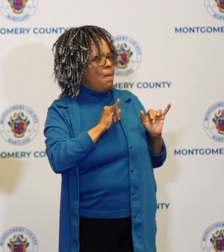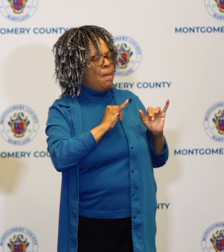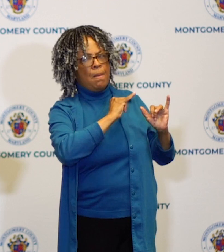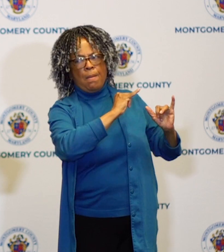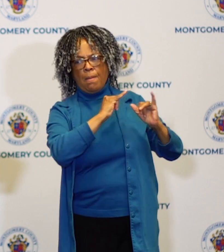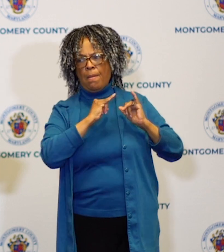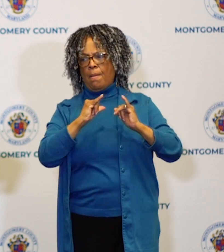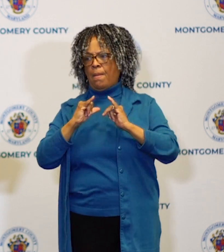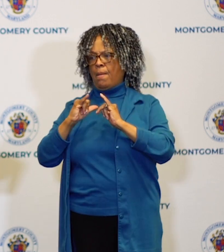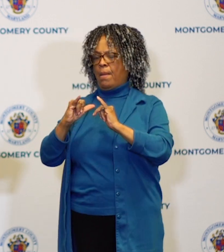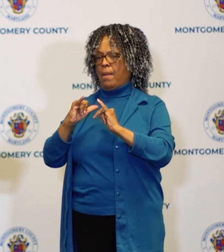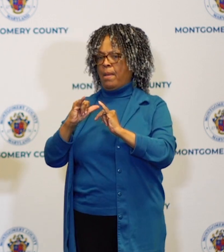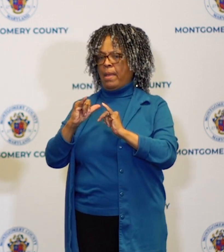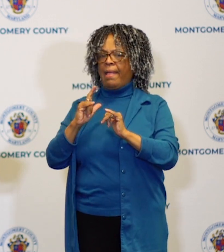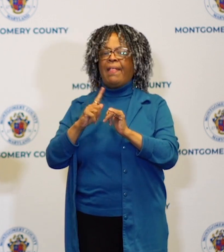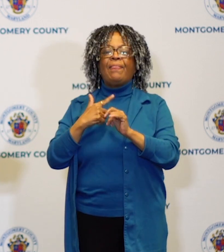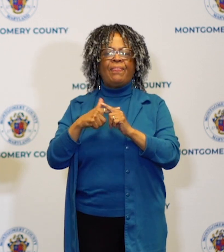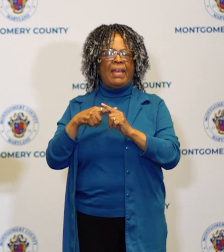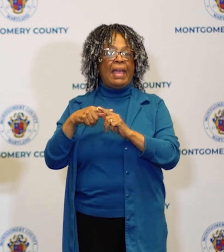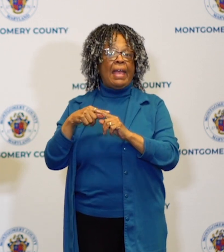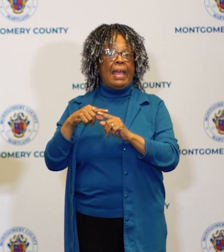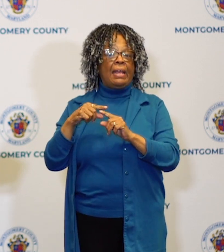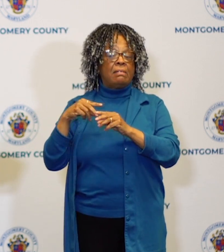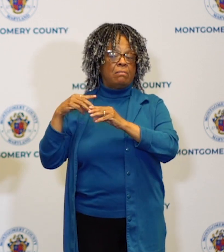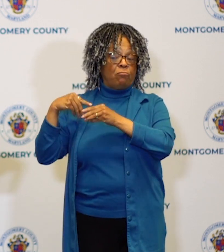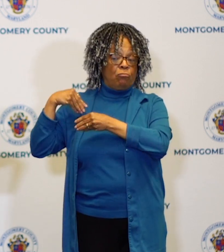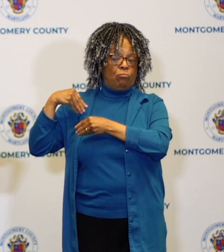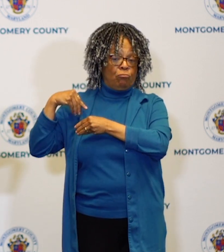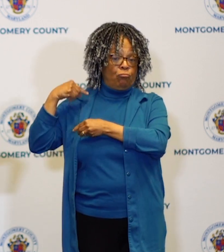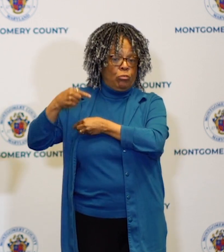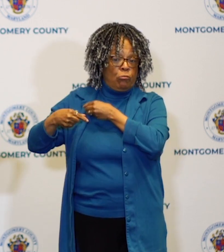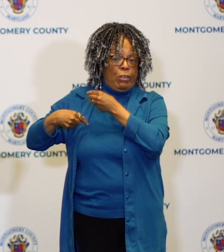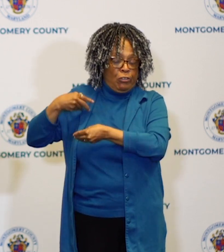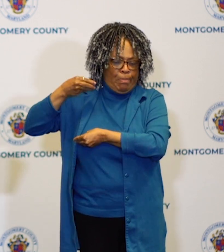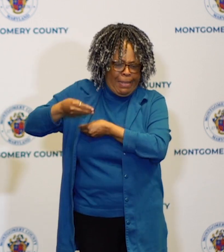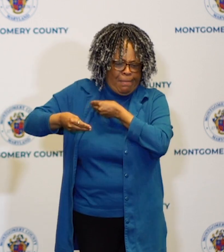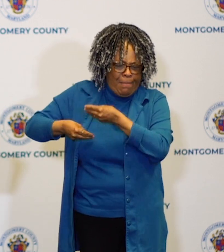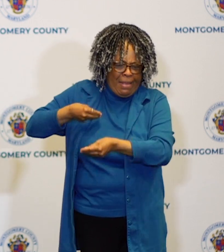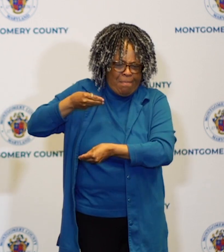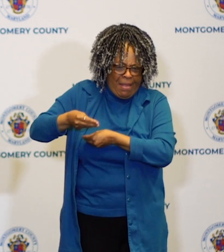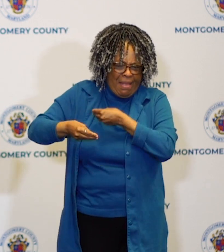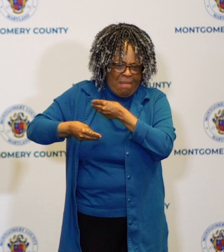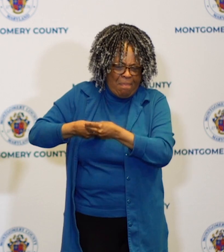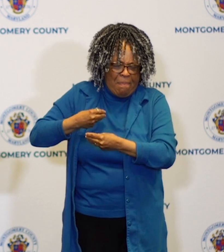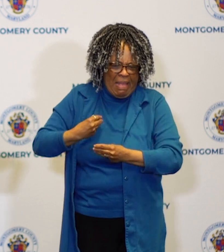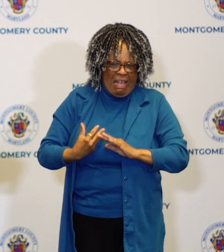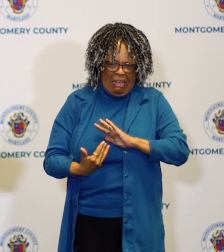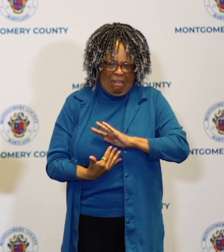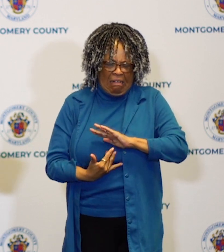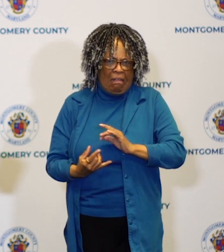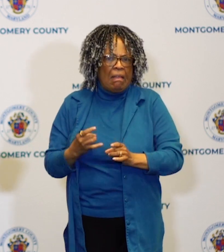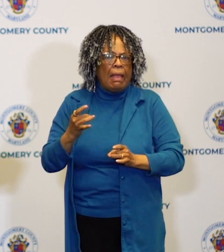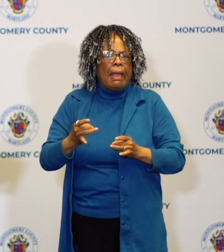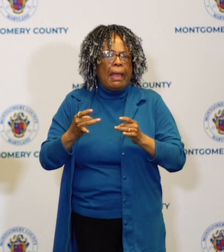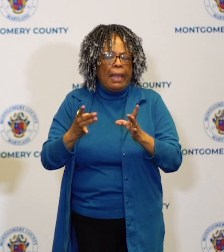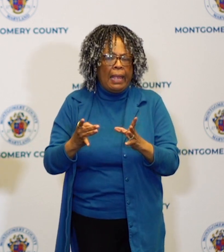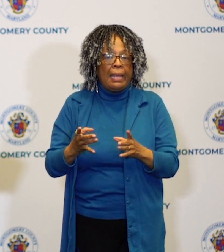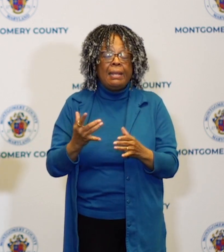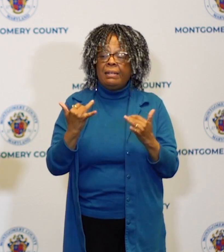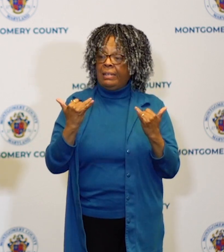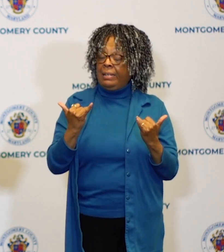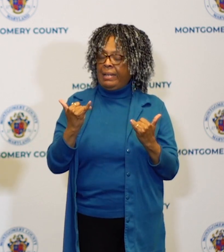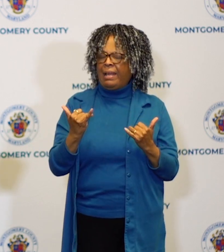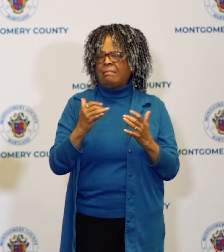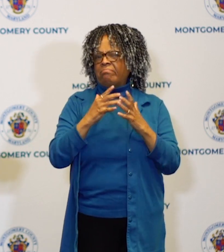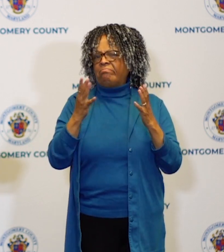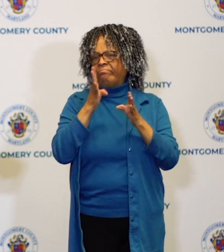and some people escape it and some people don't and there's too much silence about institutions they